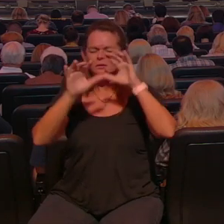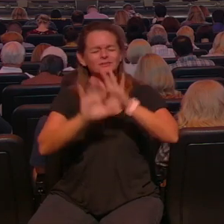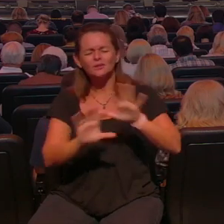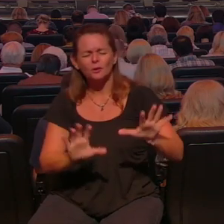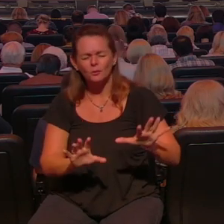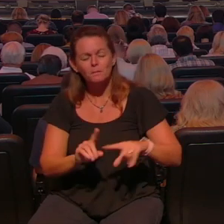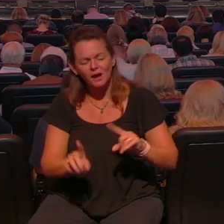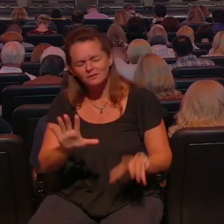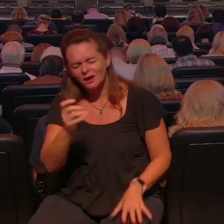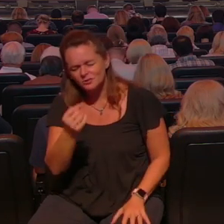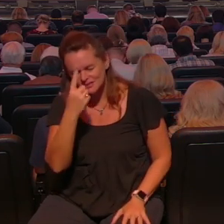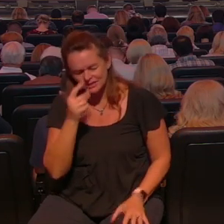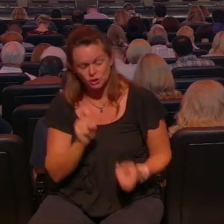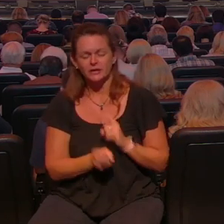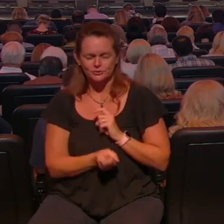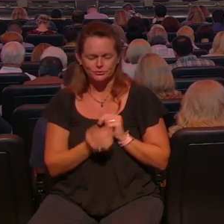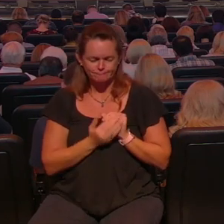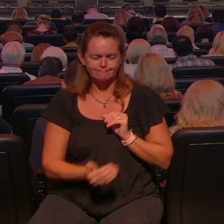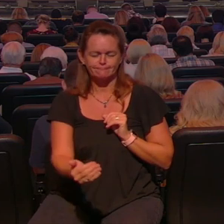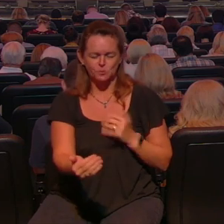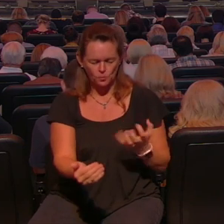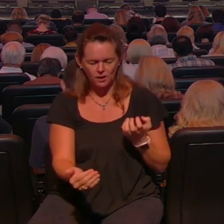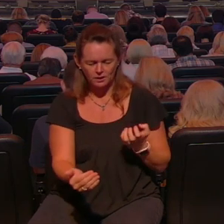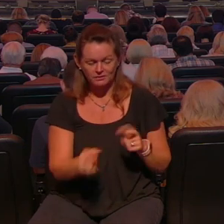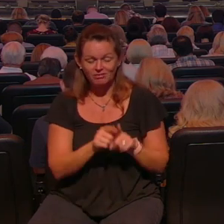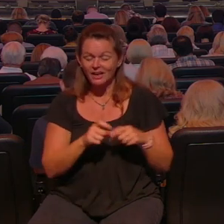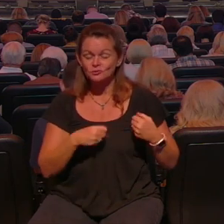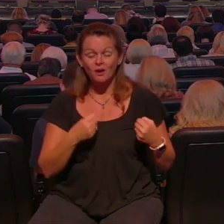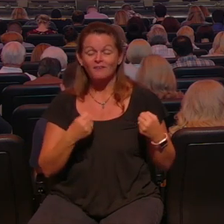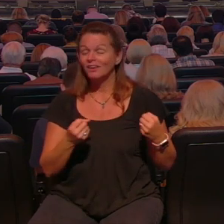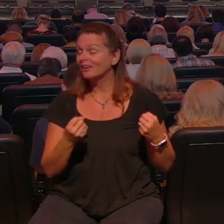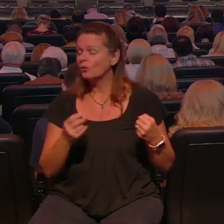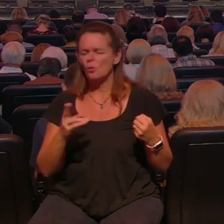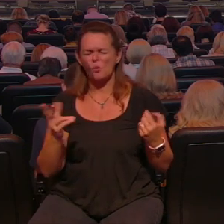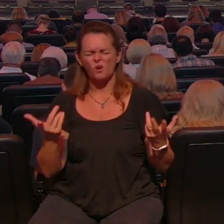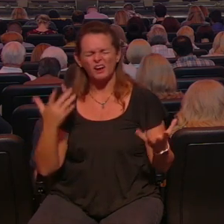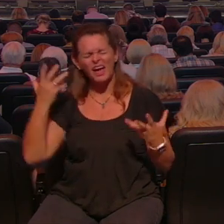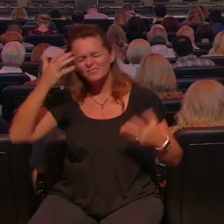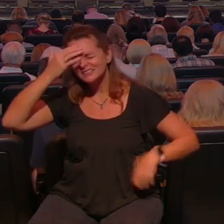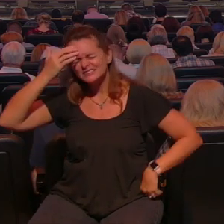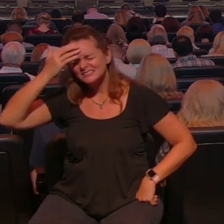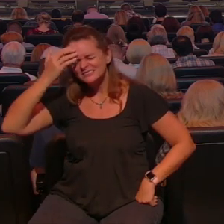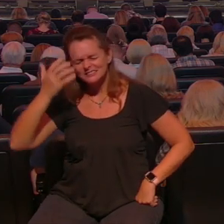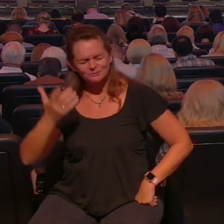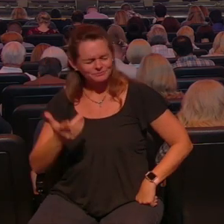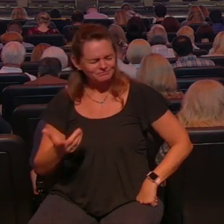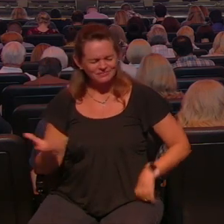I do want you to get help it's like driving a car or having some sort of a skill playing an instrument or doing something else